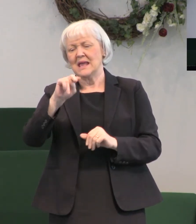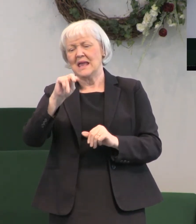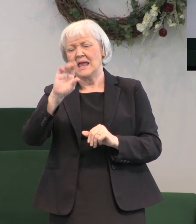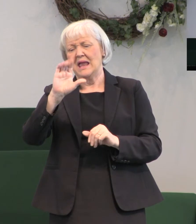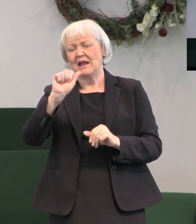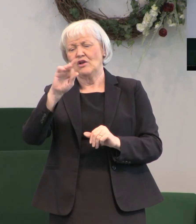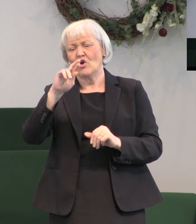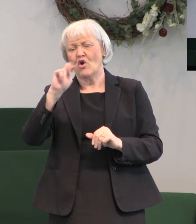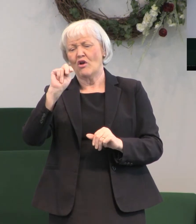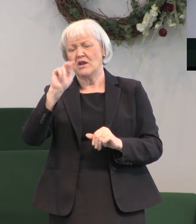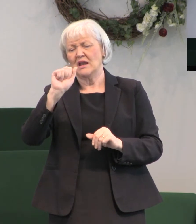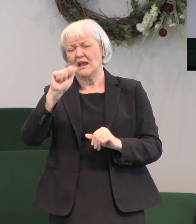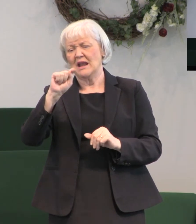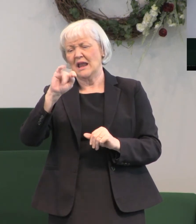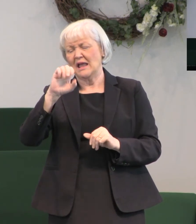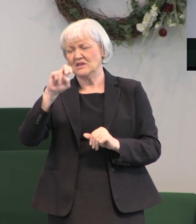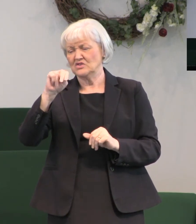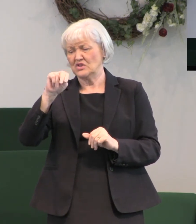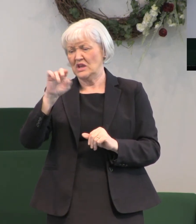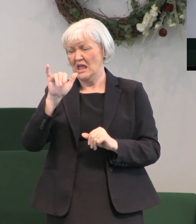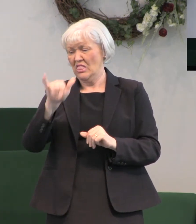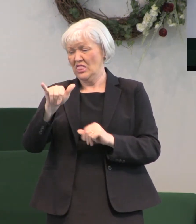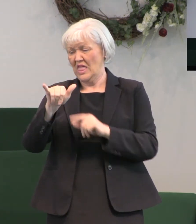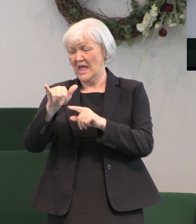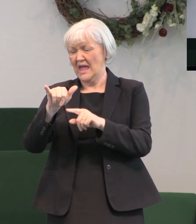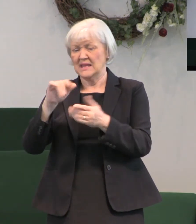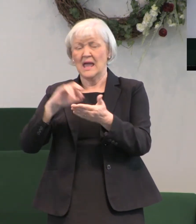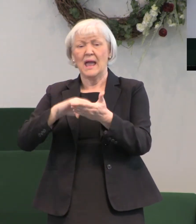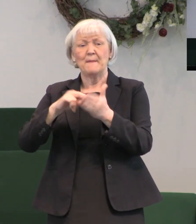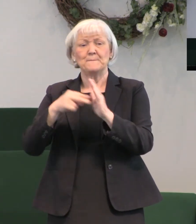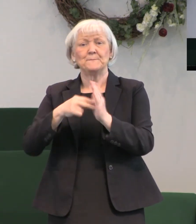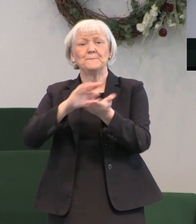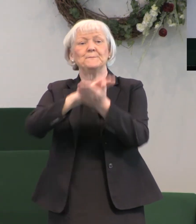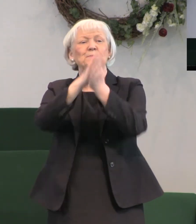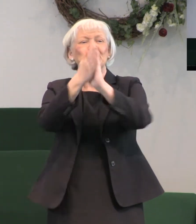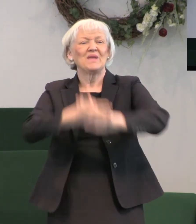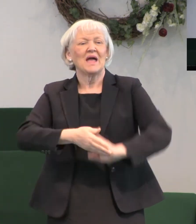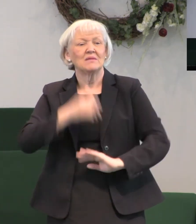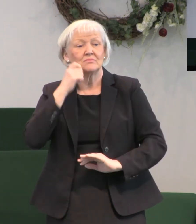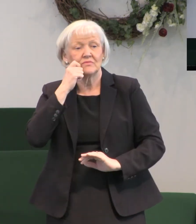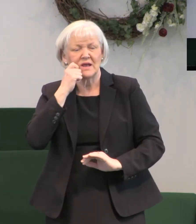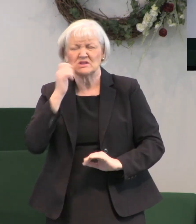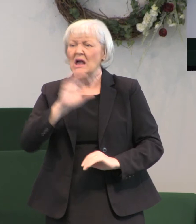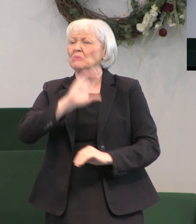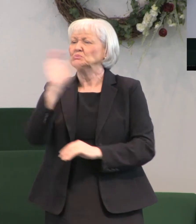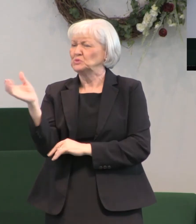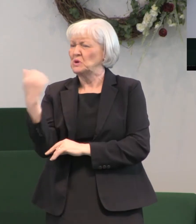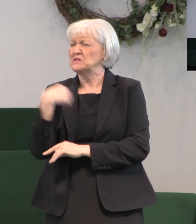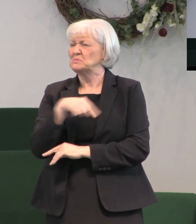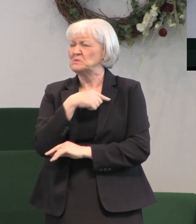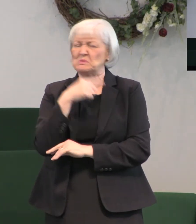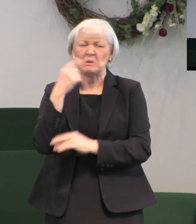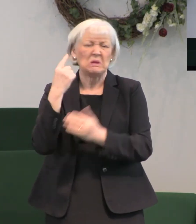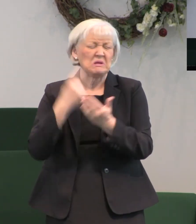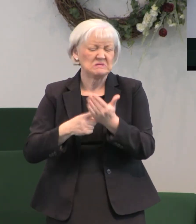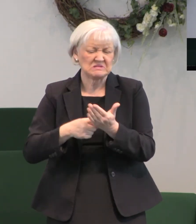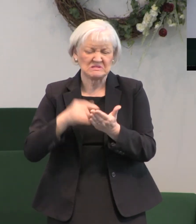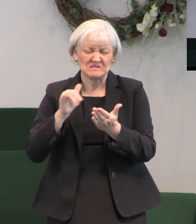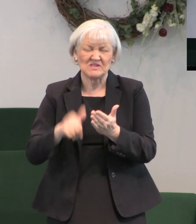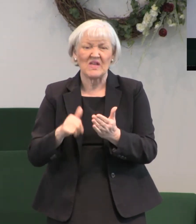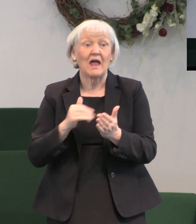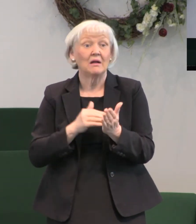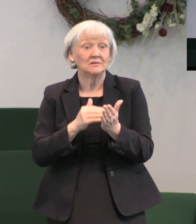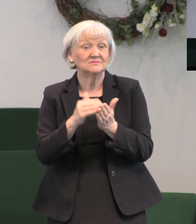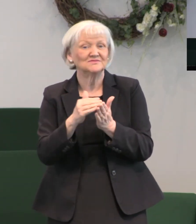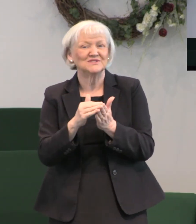incarnation is the word that just means made flesh. We talk about at Christmastime, we talk about the incarnation of